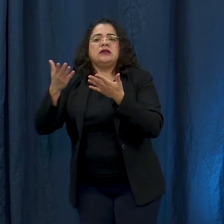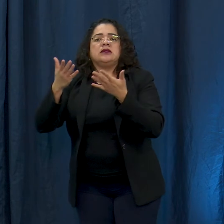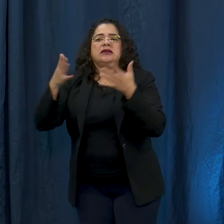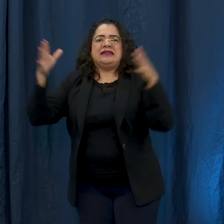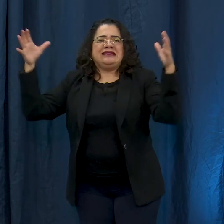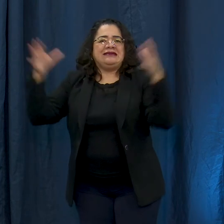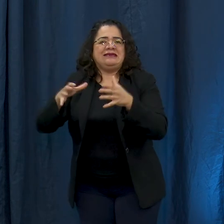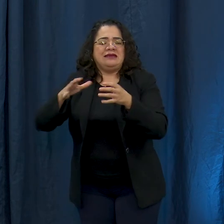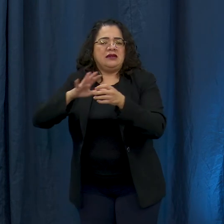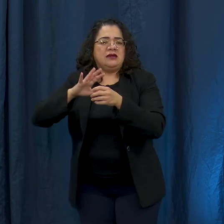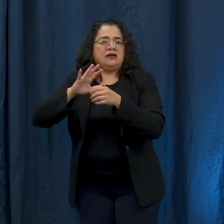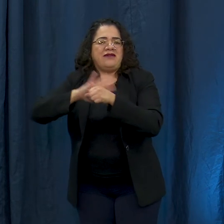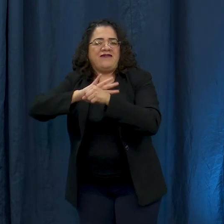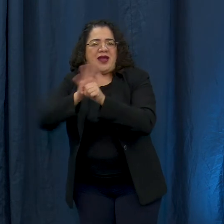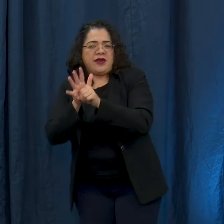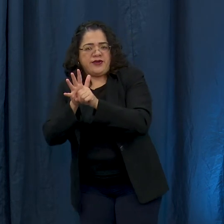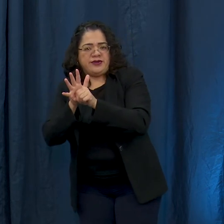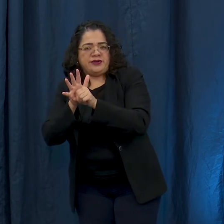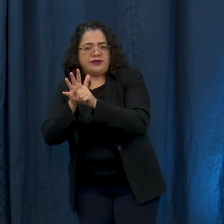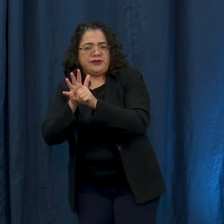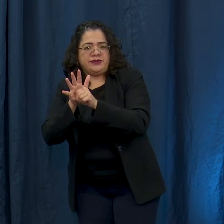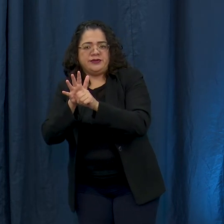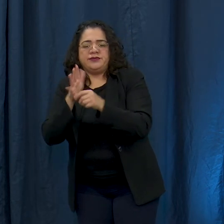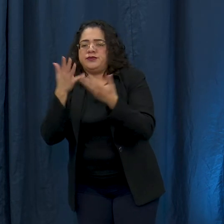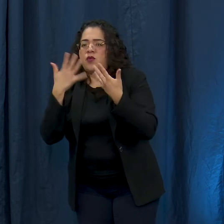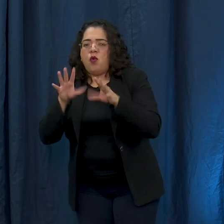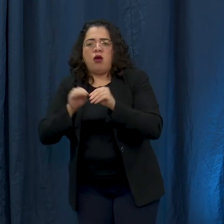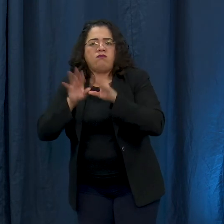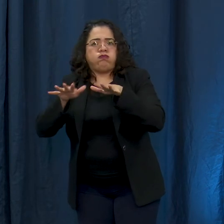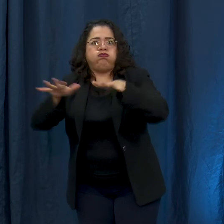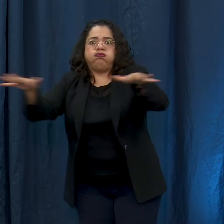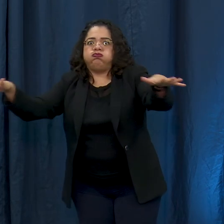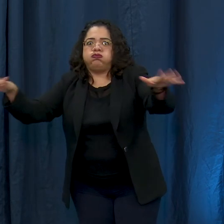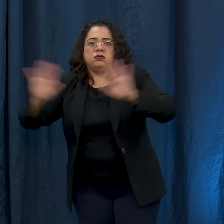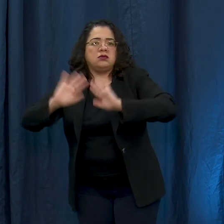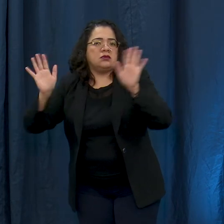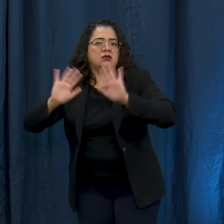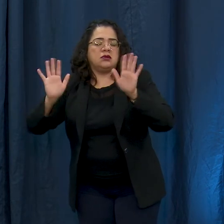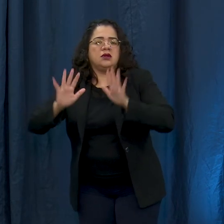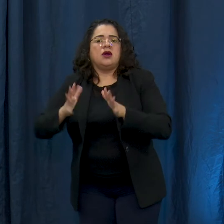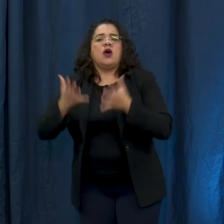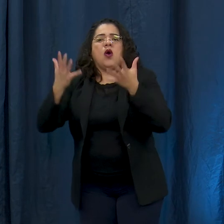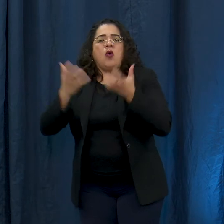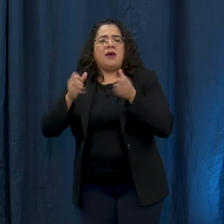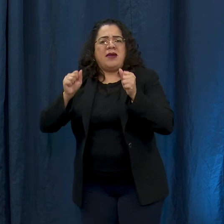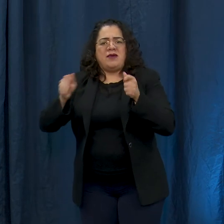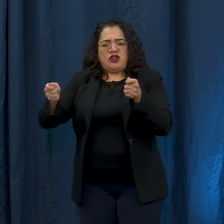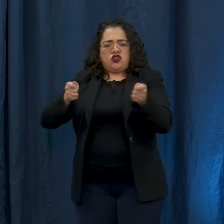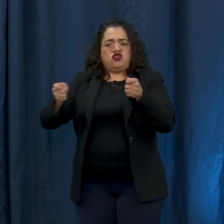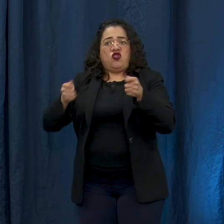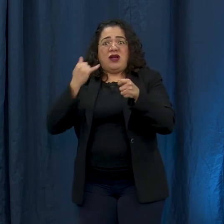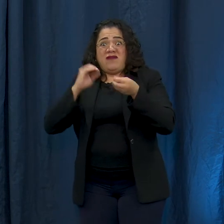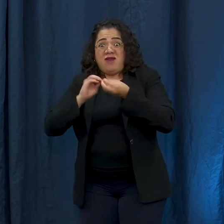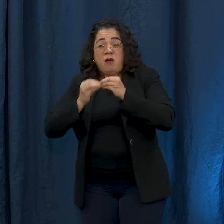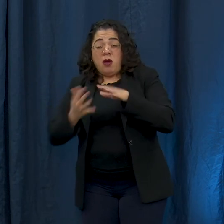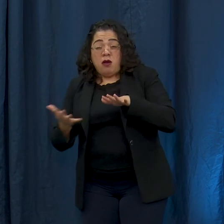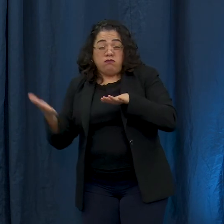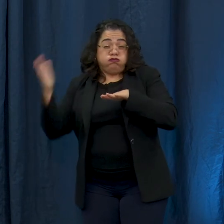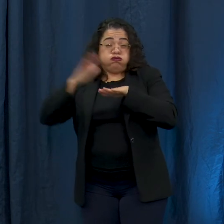the spread of this virus and make sure our city has the medical capacity to handle a surge but as often as we can we will provide numbers